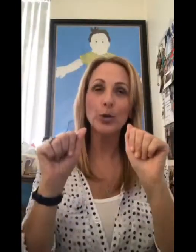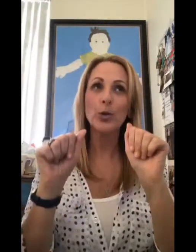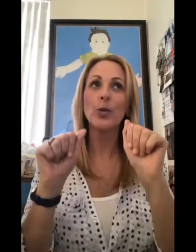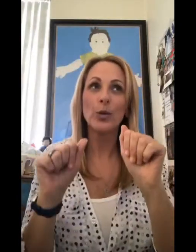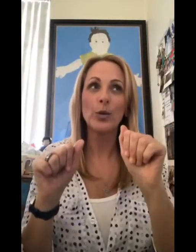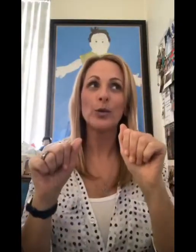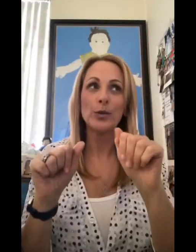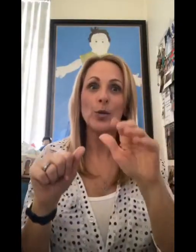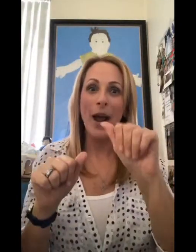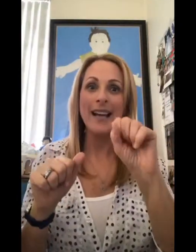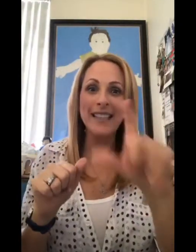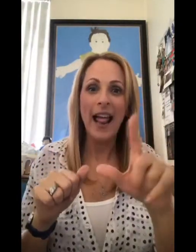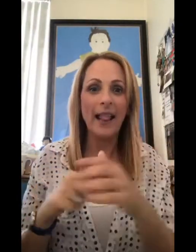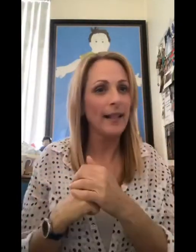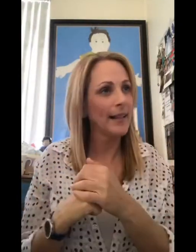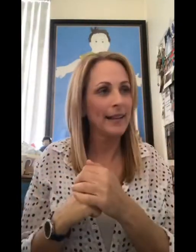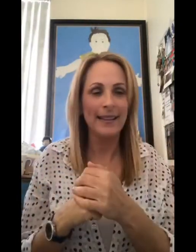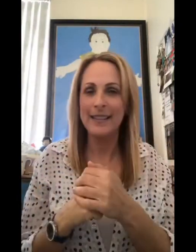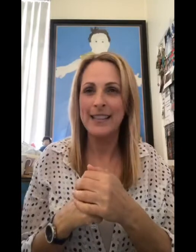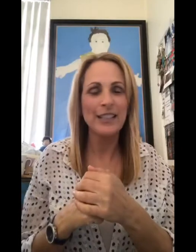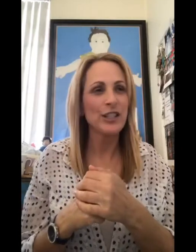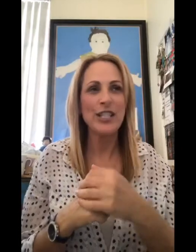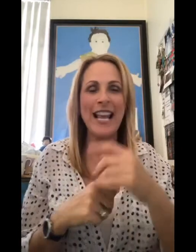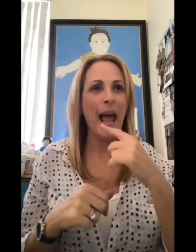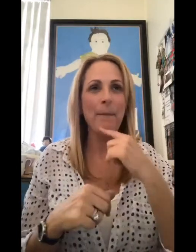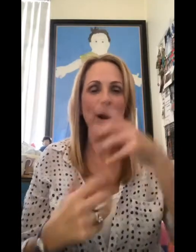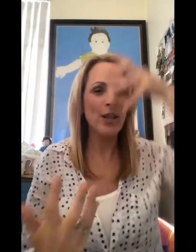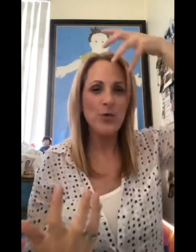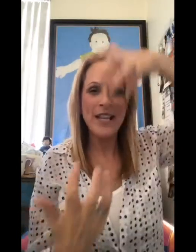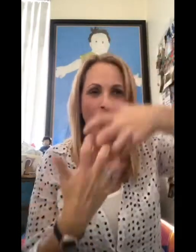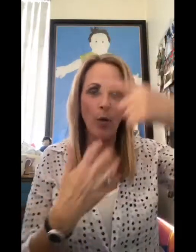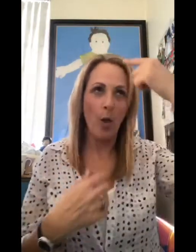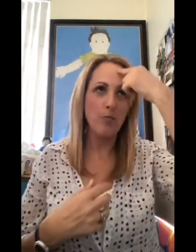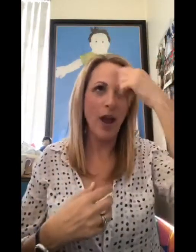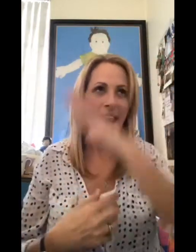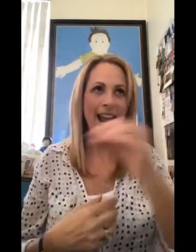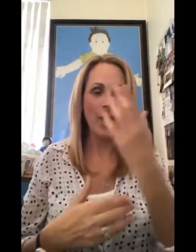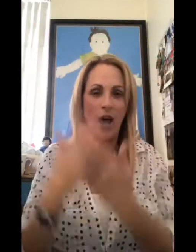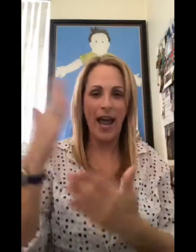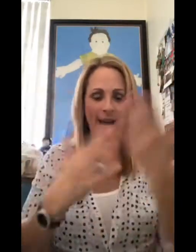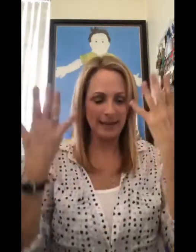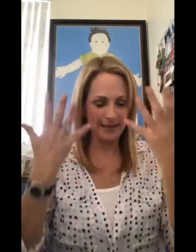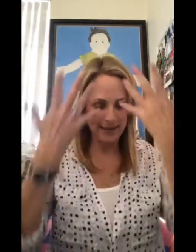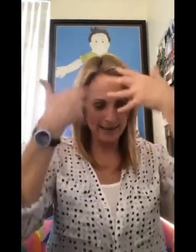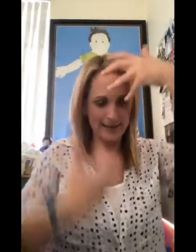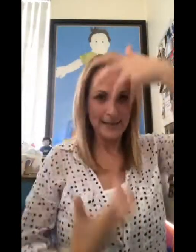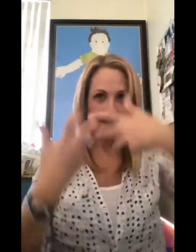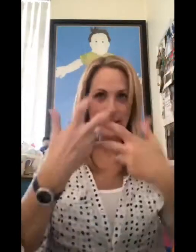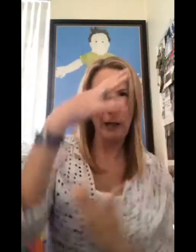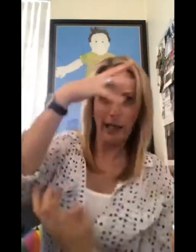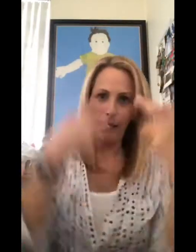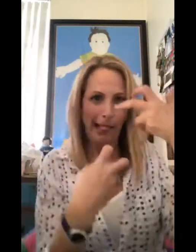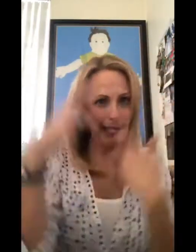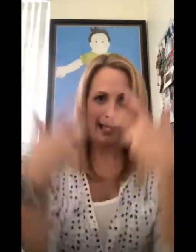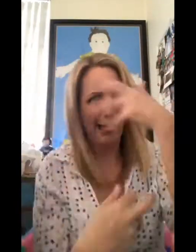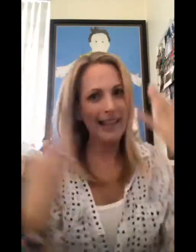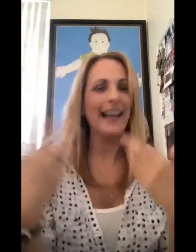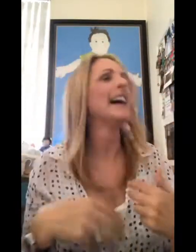She tries to sign ASL, and she can't put what's in her brain and her hands together for some reason. She has a little